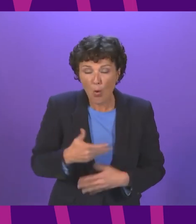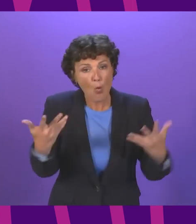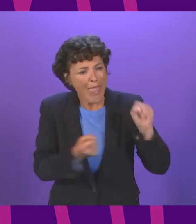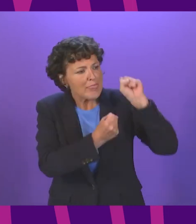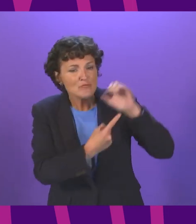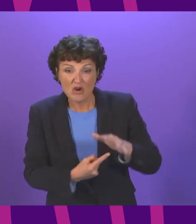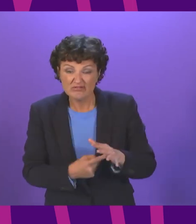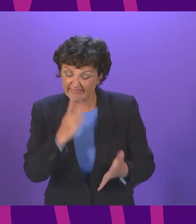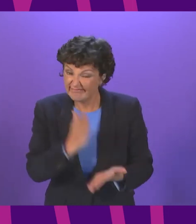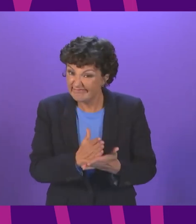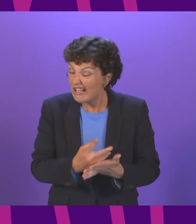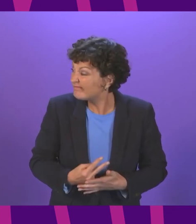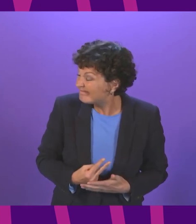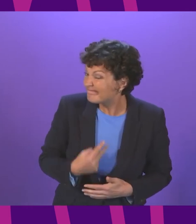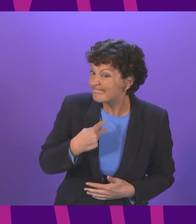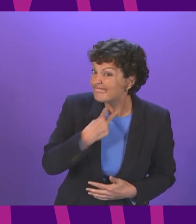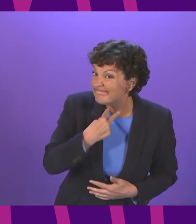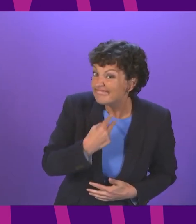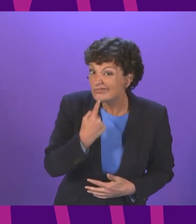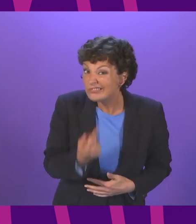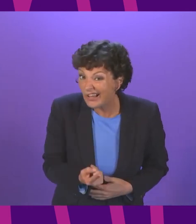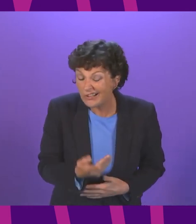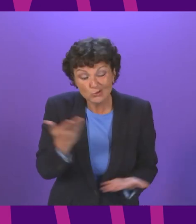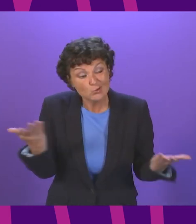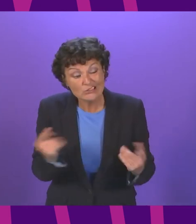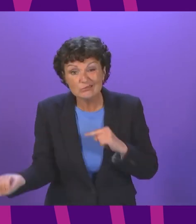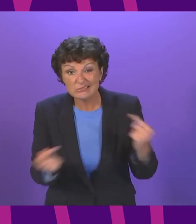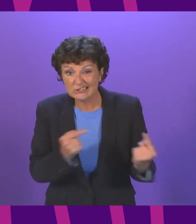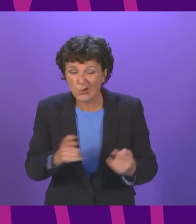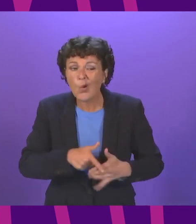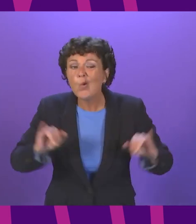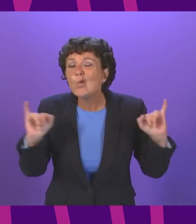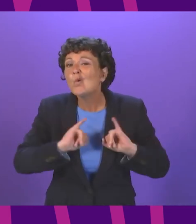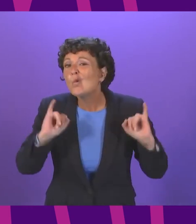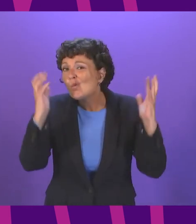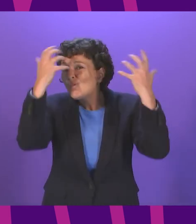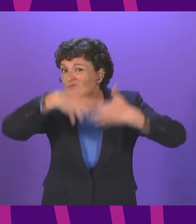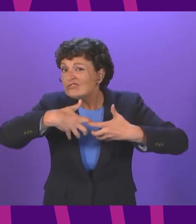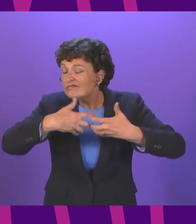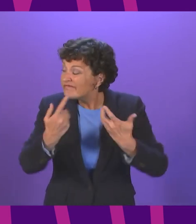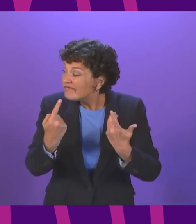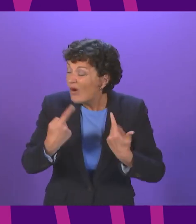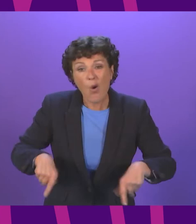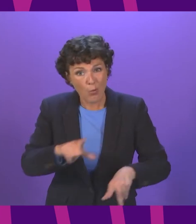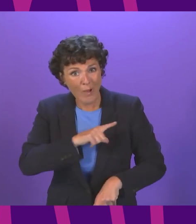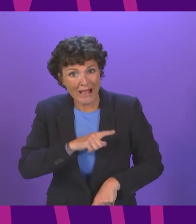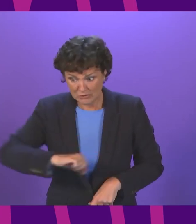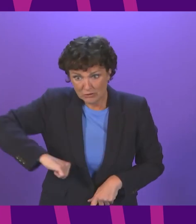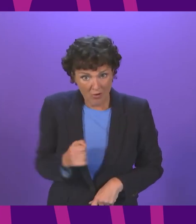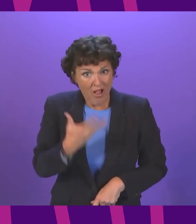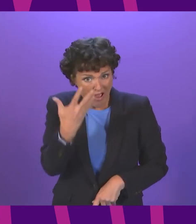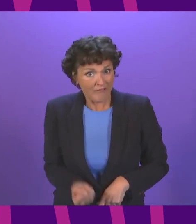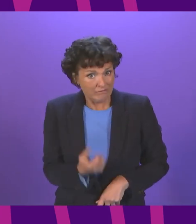lie and I'm afraid listening to Dubai's debate the prognosis on that is deeply worrying for all of us because Scotland faces